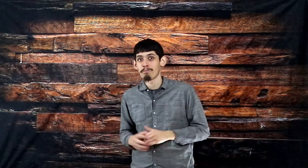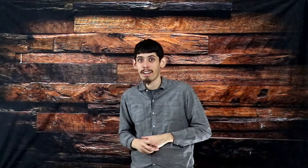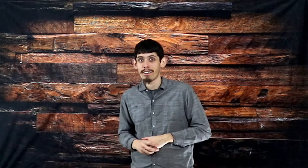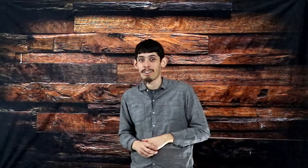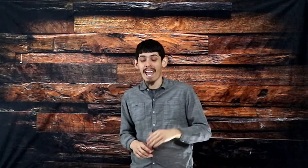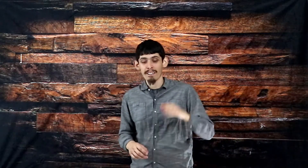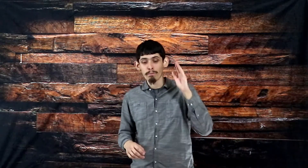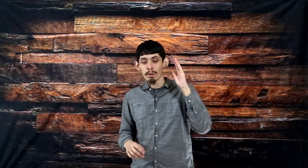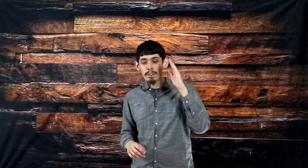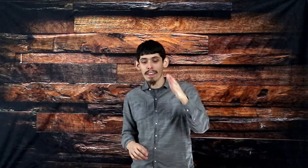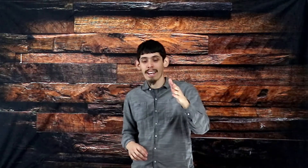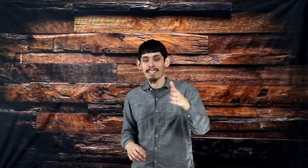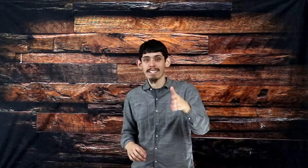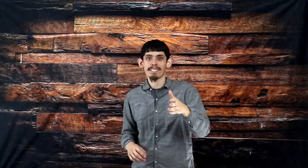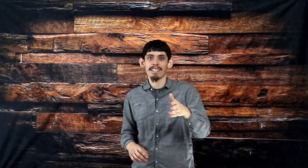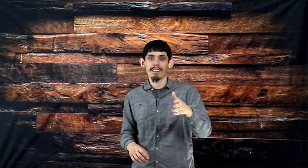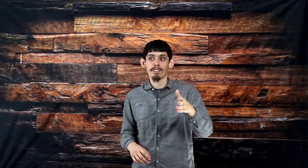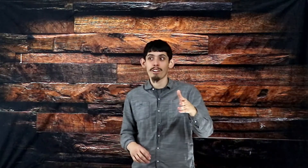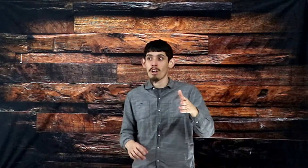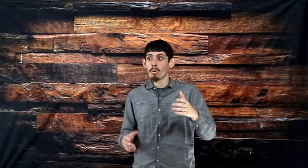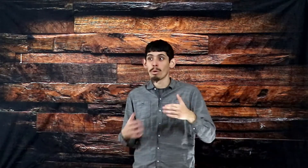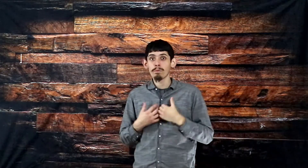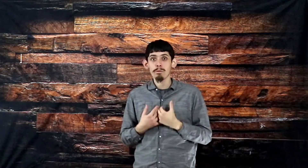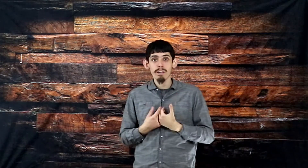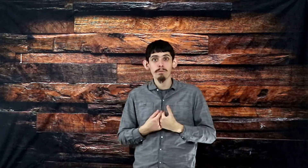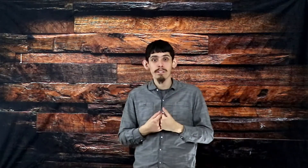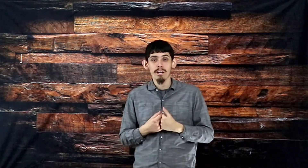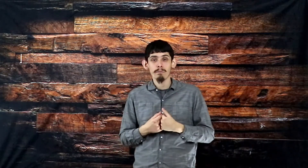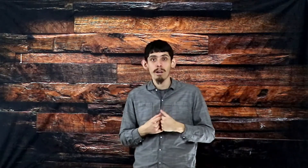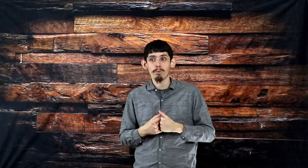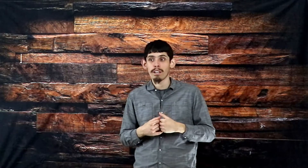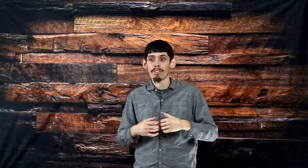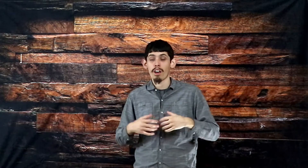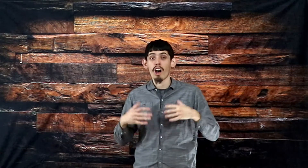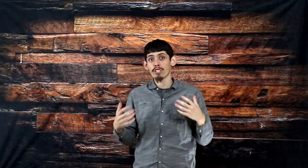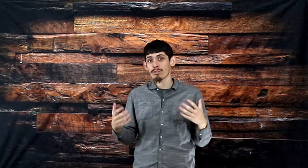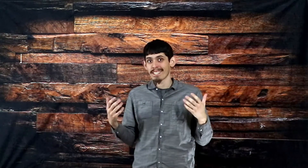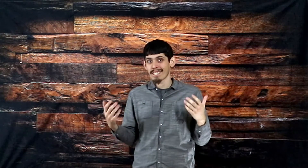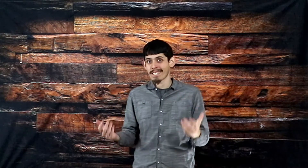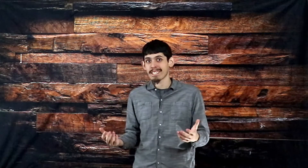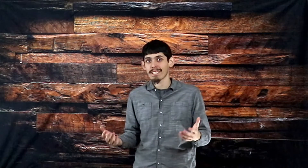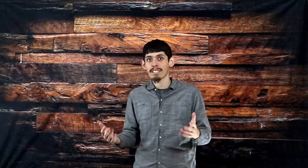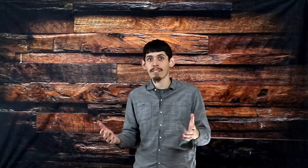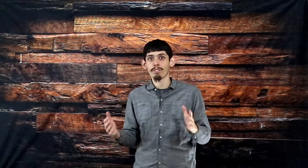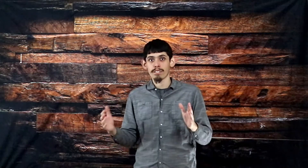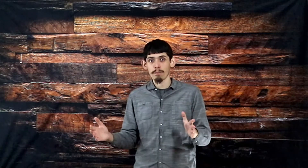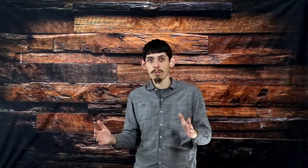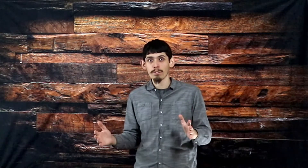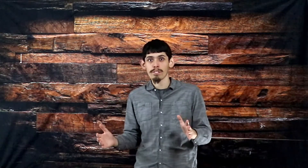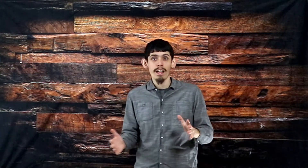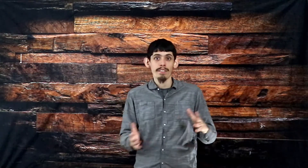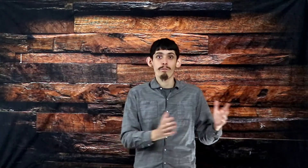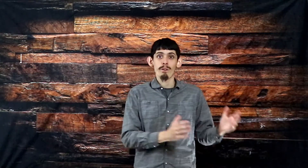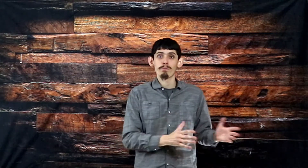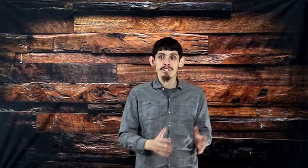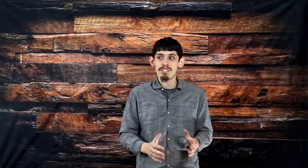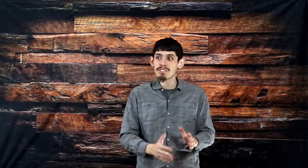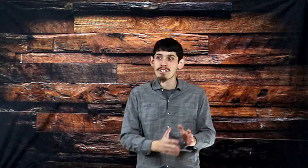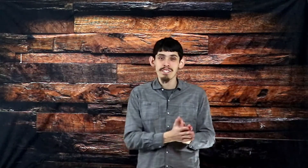better. And put that list together, we were able to come up with 160 different symbols that represent Jesus and